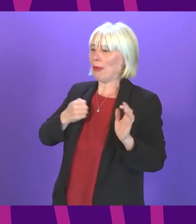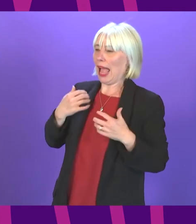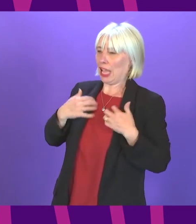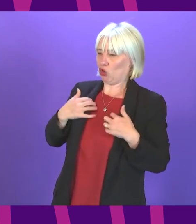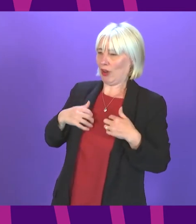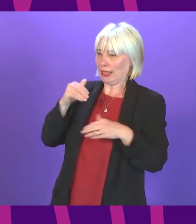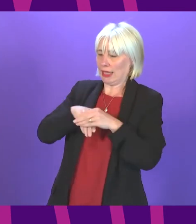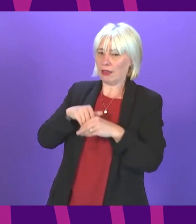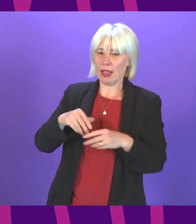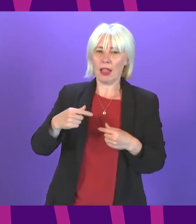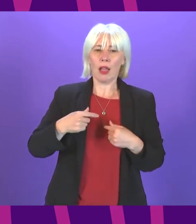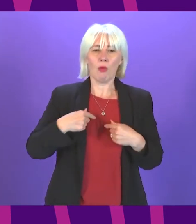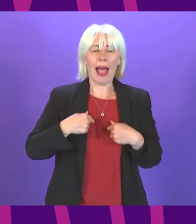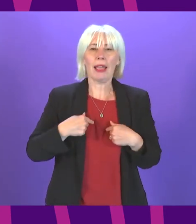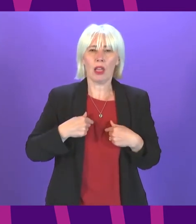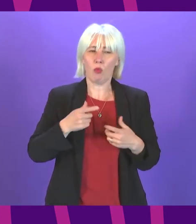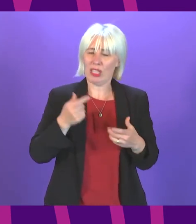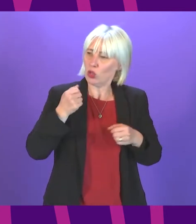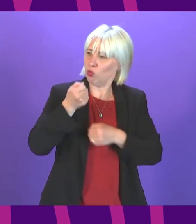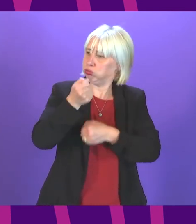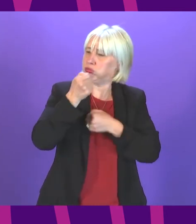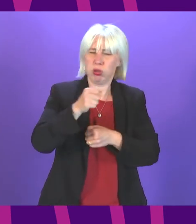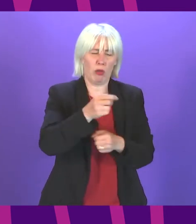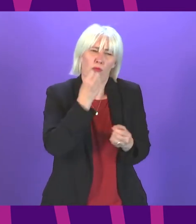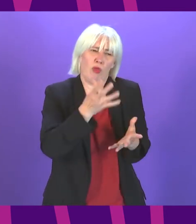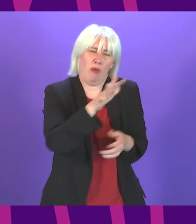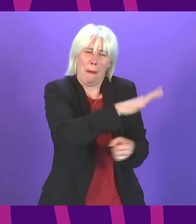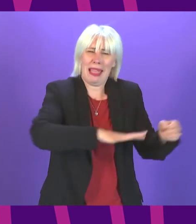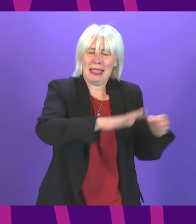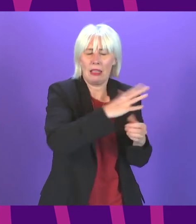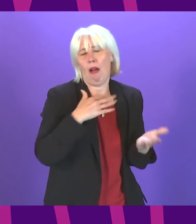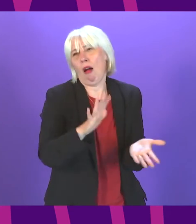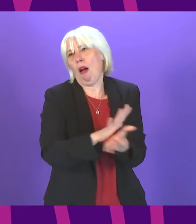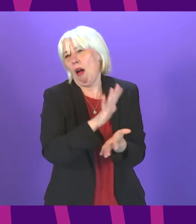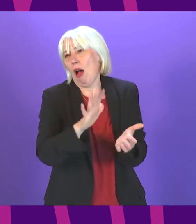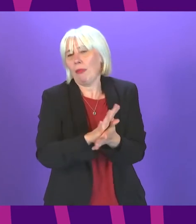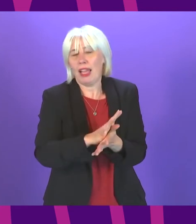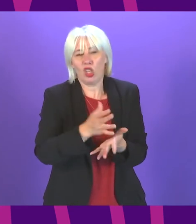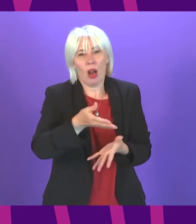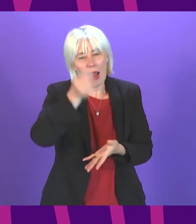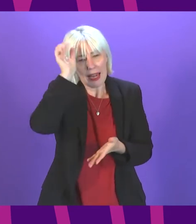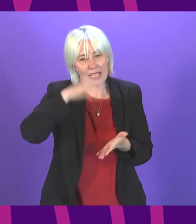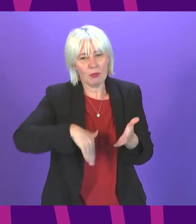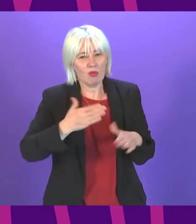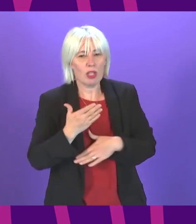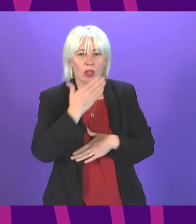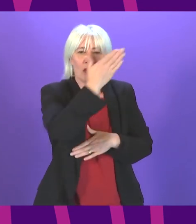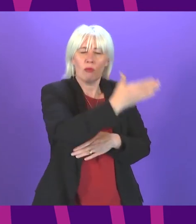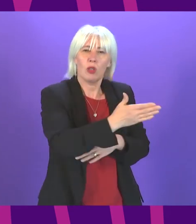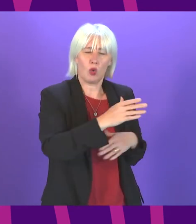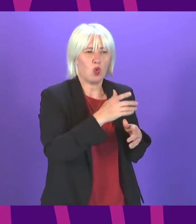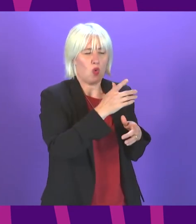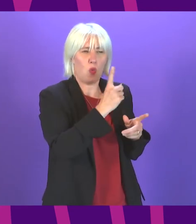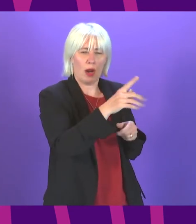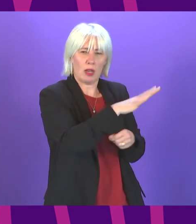parliament's champion for these amazing places yesterday I had the pleasure and educational experience of visiting one near Crinnan